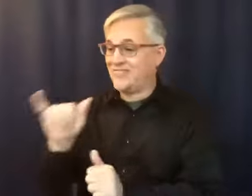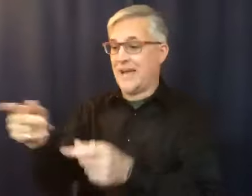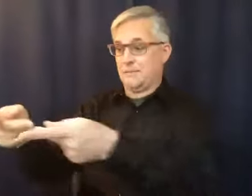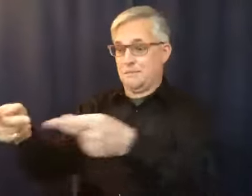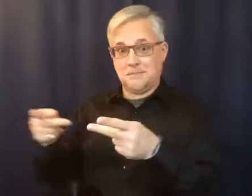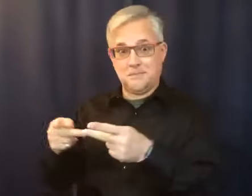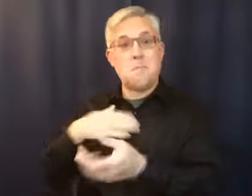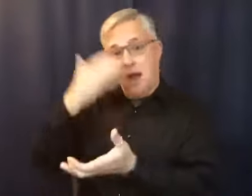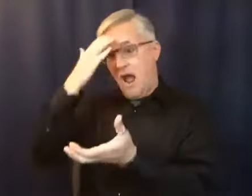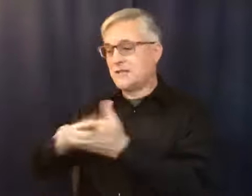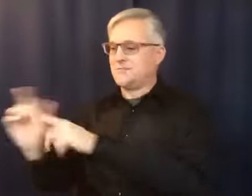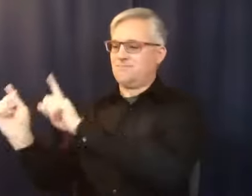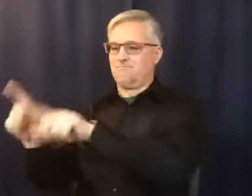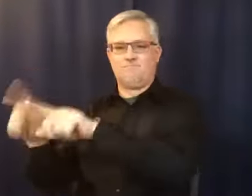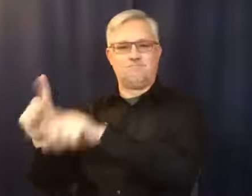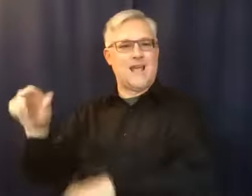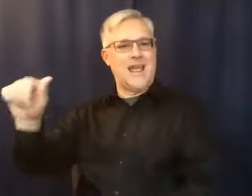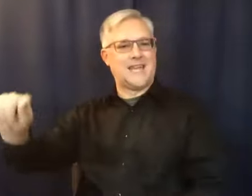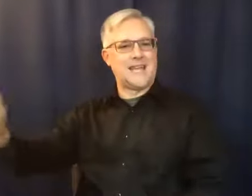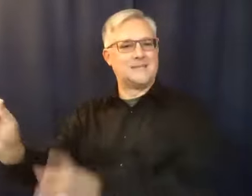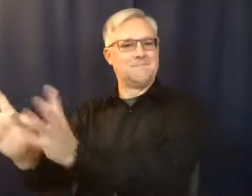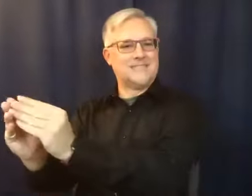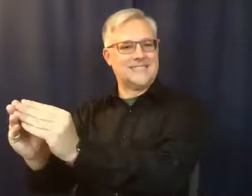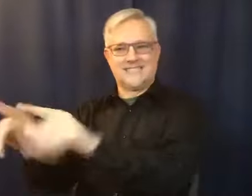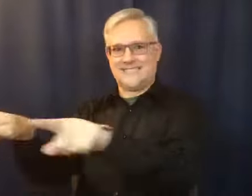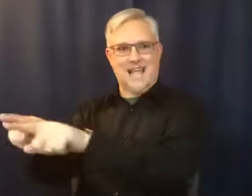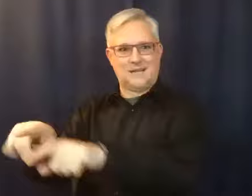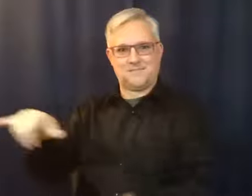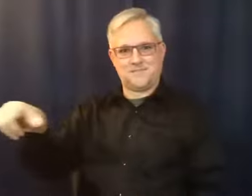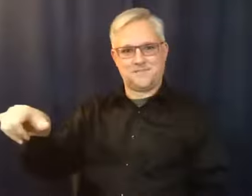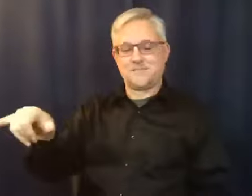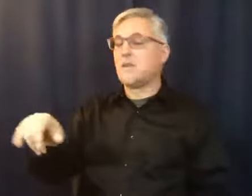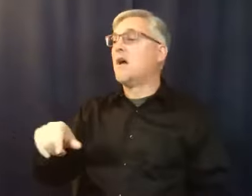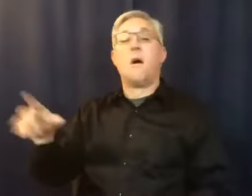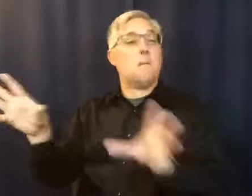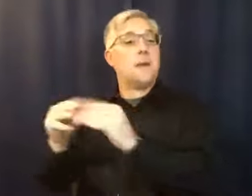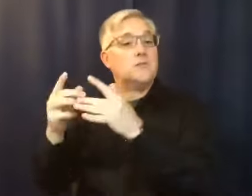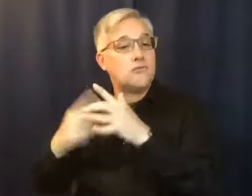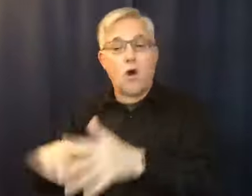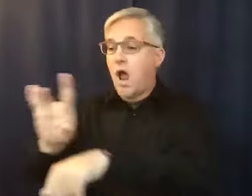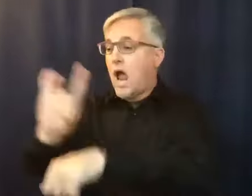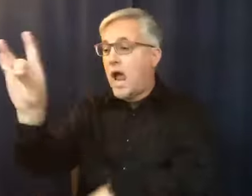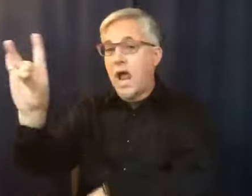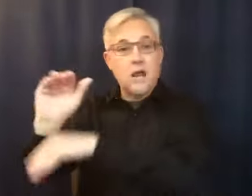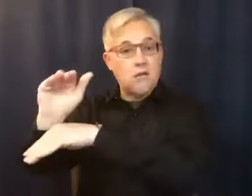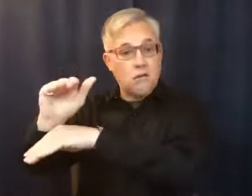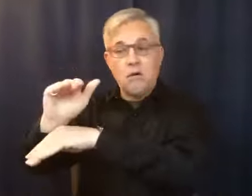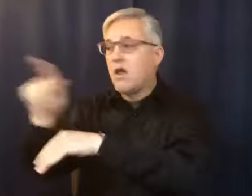And the meeting started at eight o'clock, and he never got home till after midnight. And so I thought that would be the